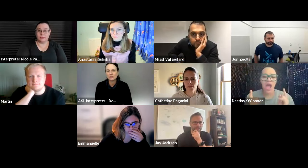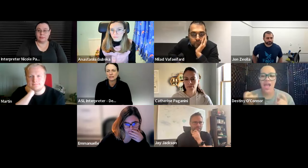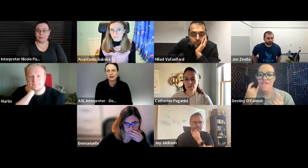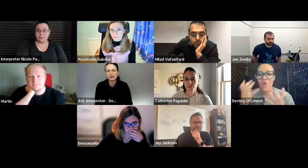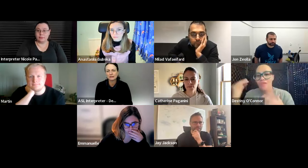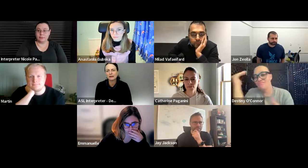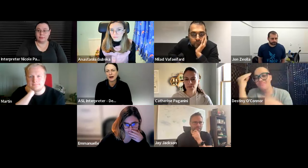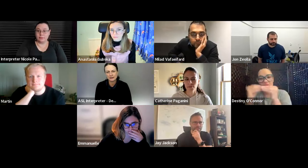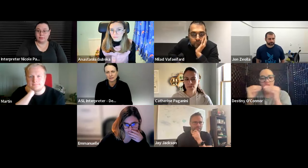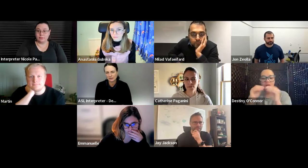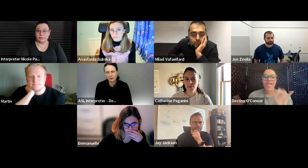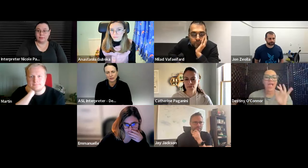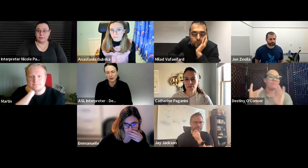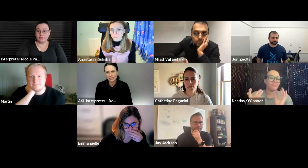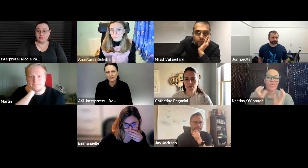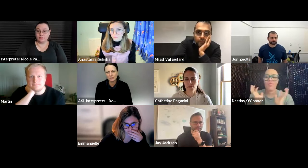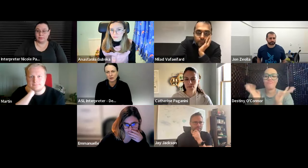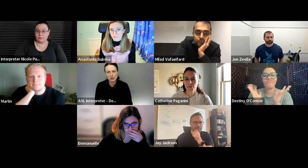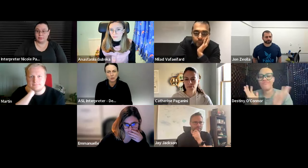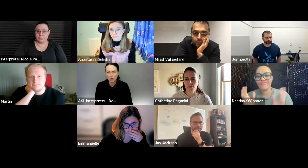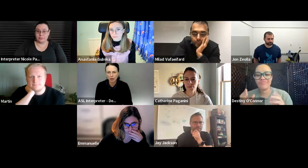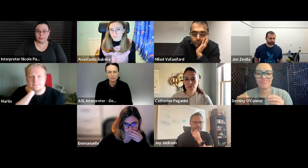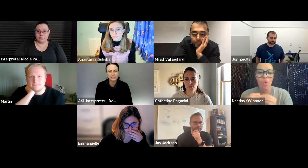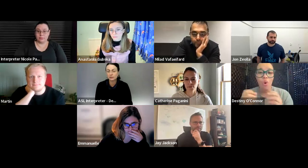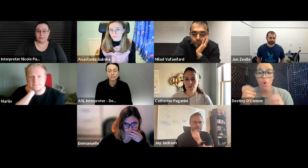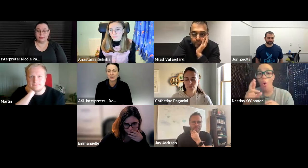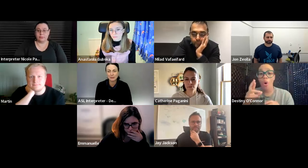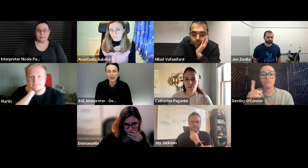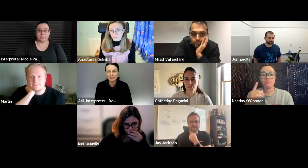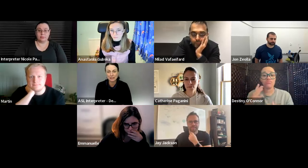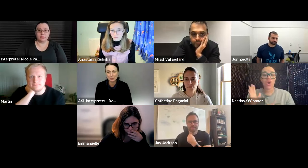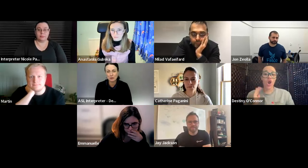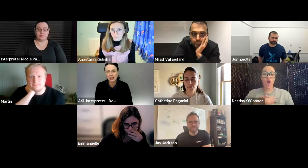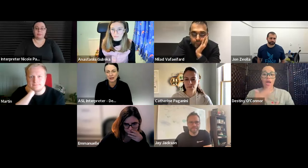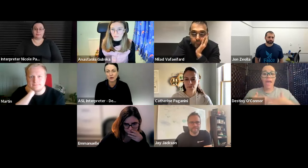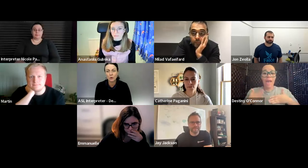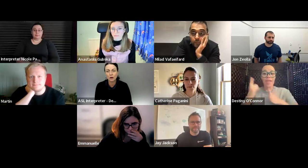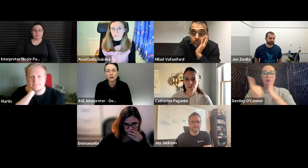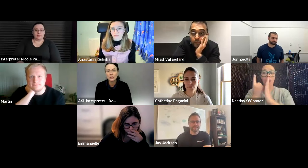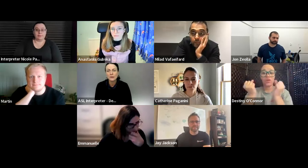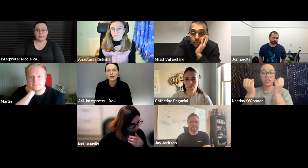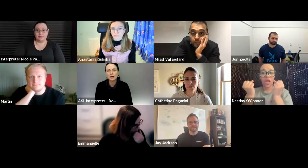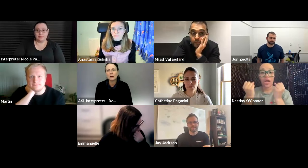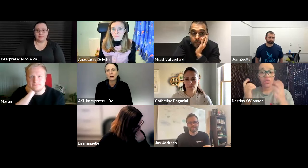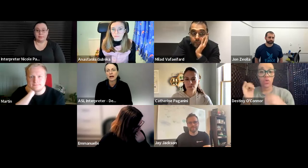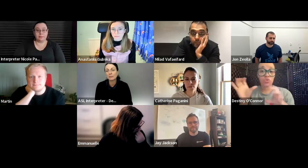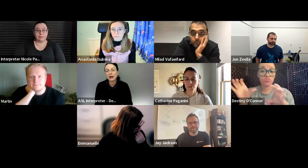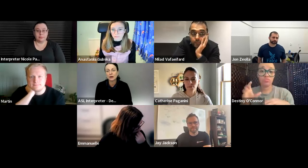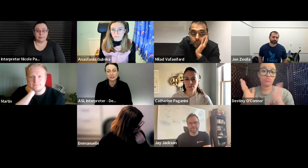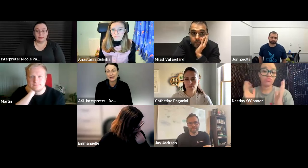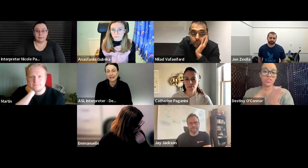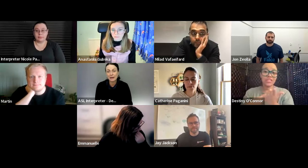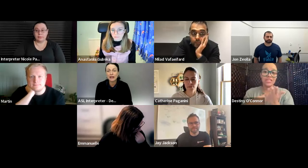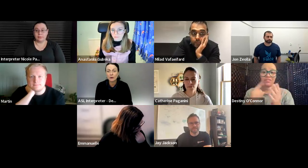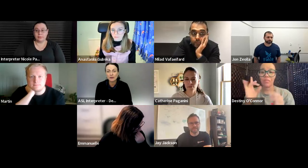know there was a lot of stuff going on and if you want to know more please reach out i'll be happy to talk with you about it or um our happy